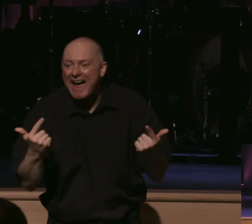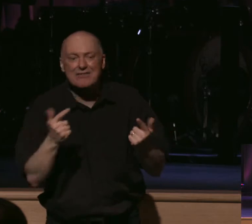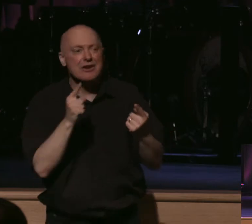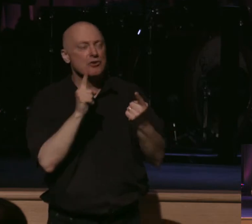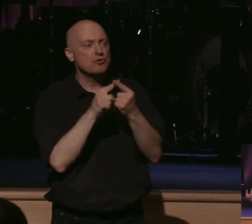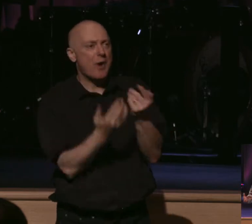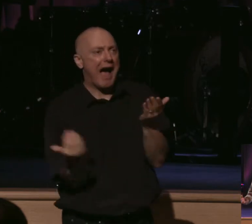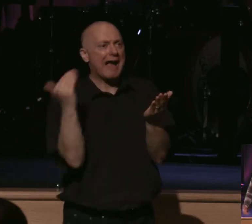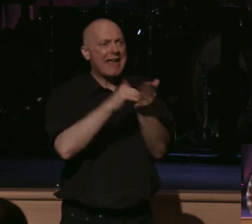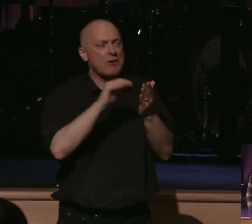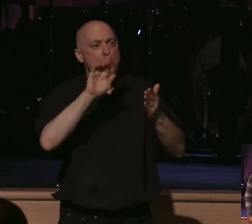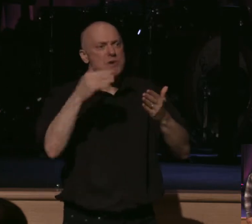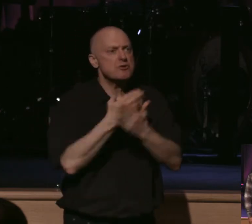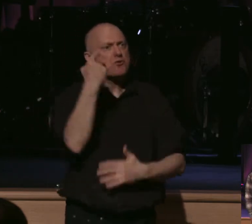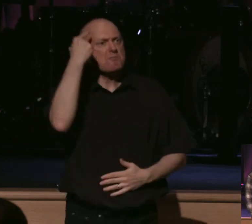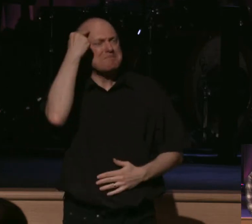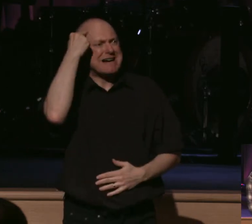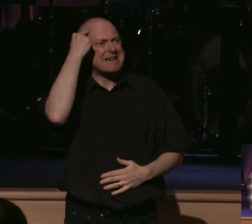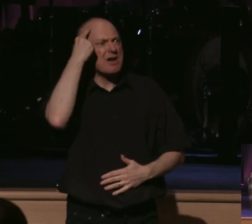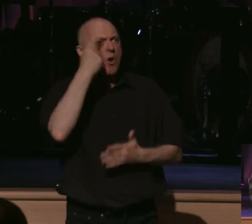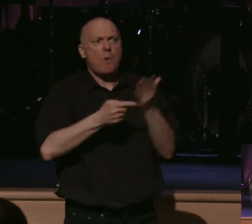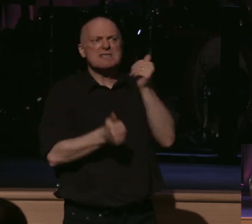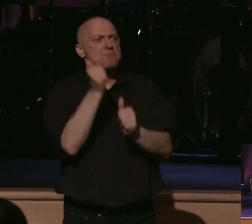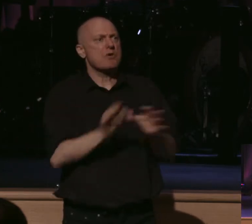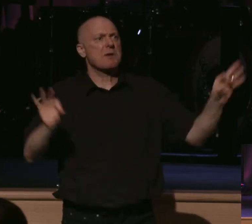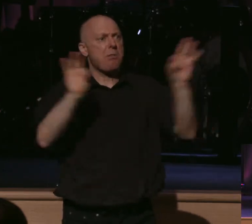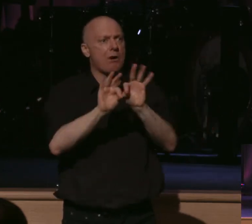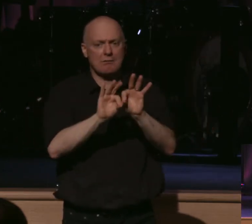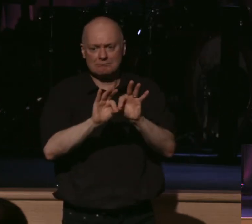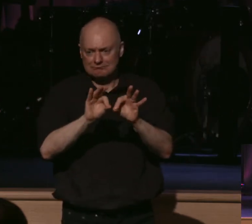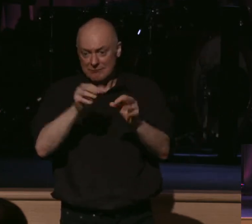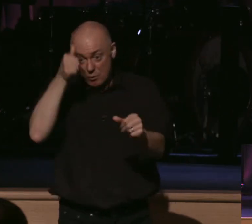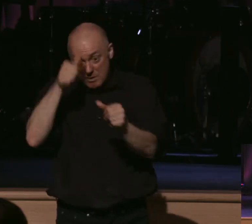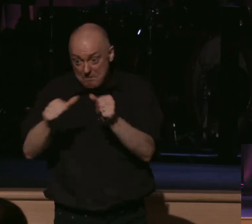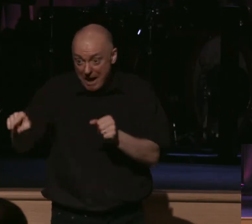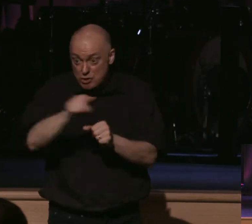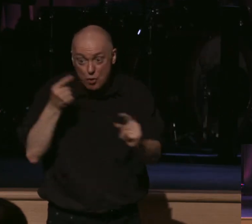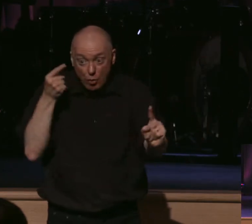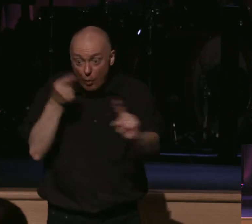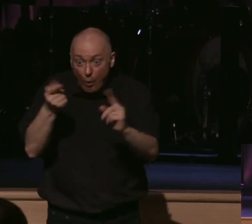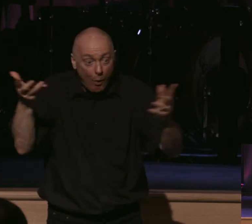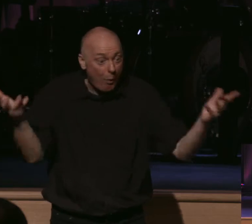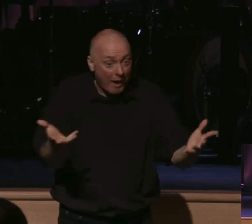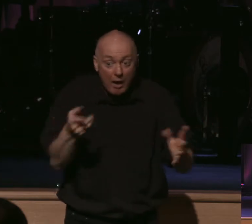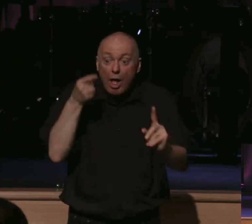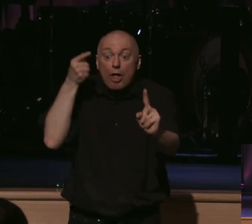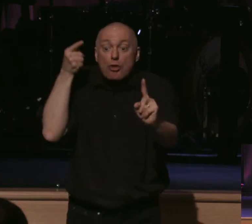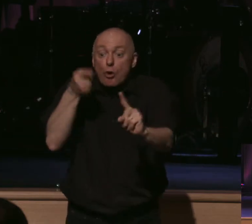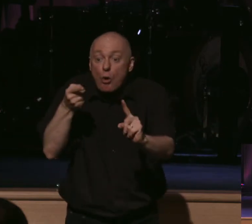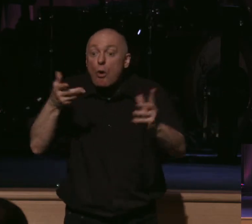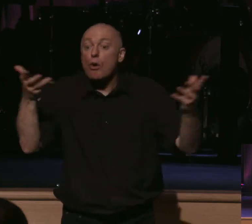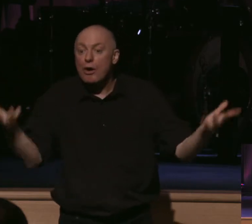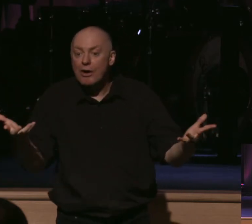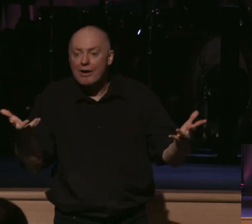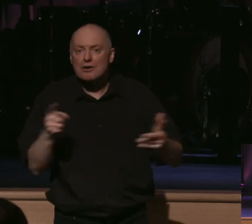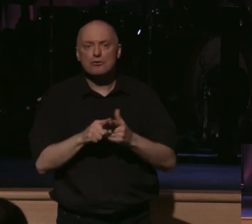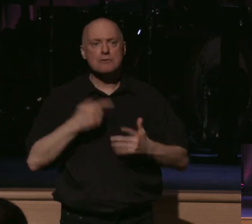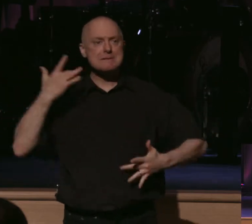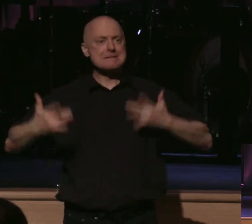renewed in our minds as to what's most important. Let me remind you as to the goal for this series. The goal is to reinvigorate our